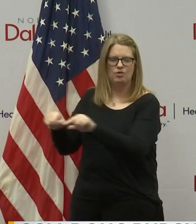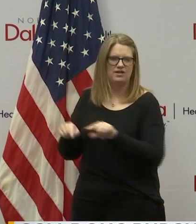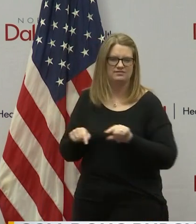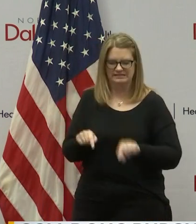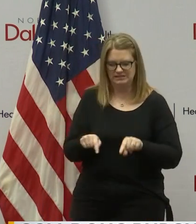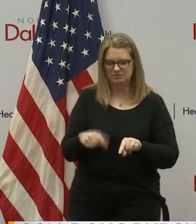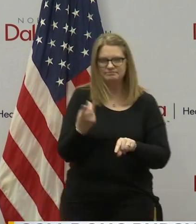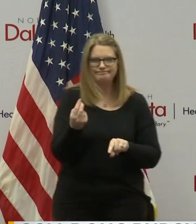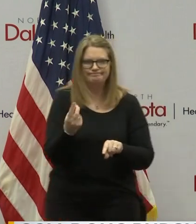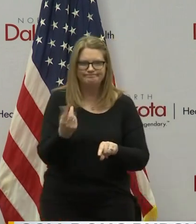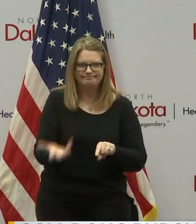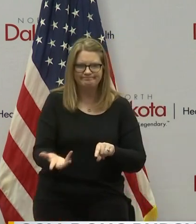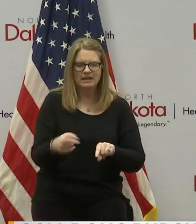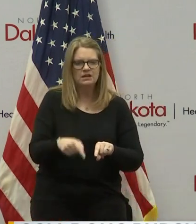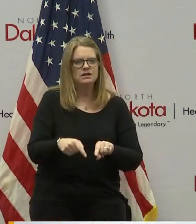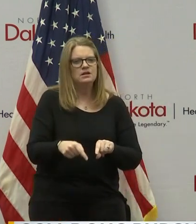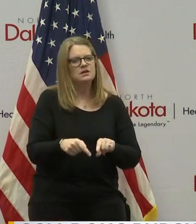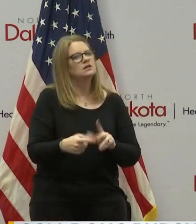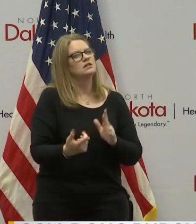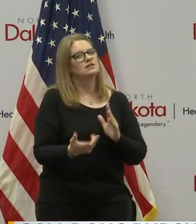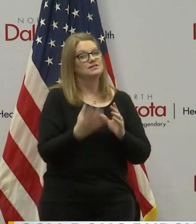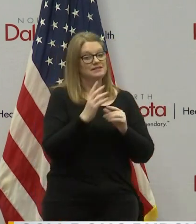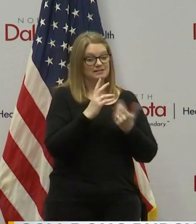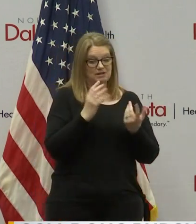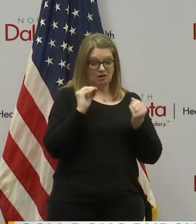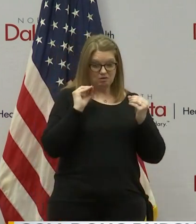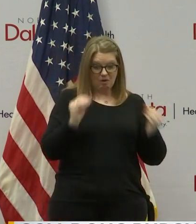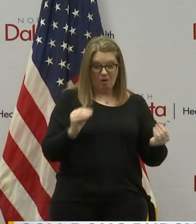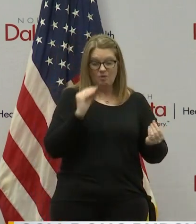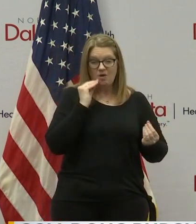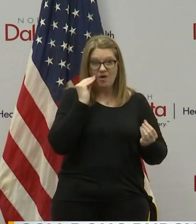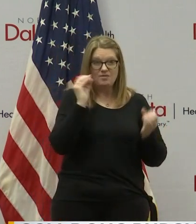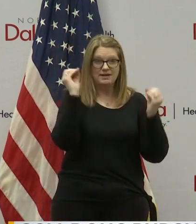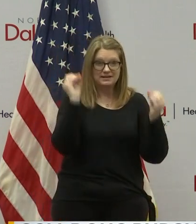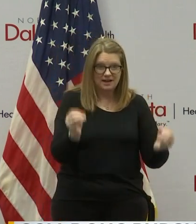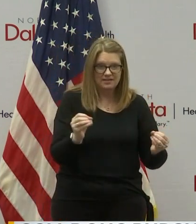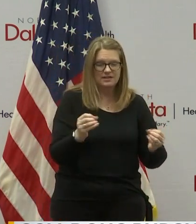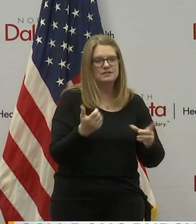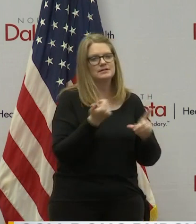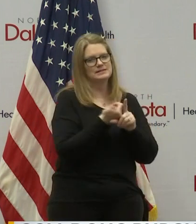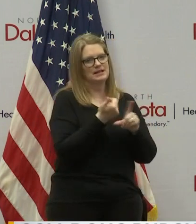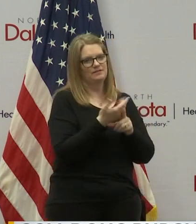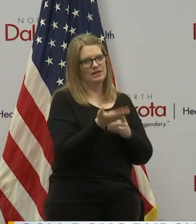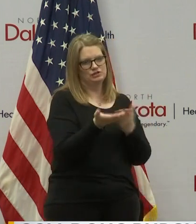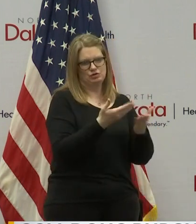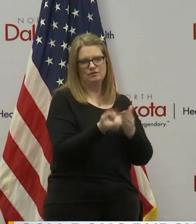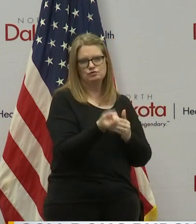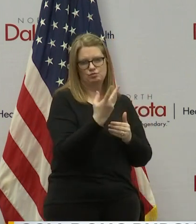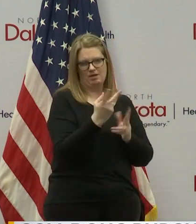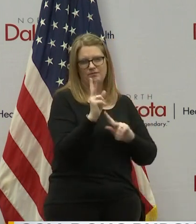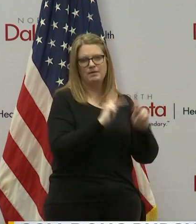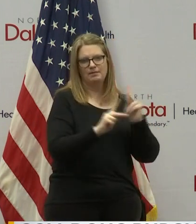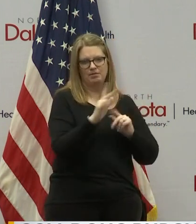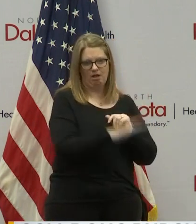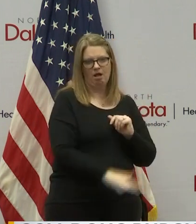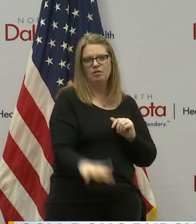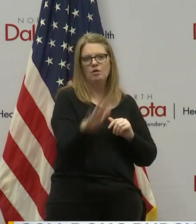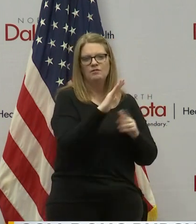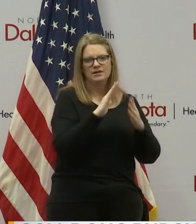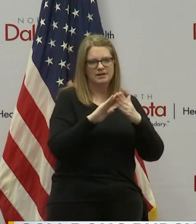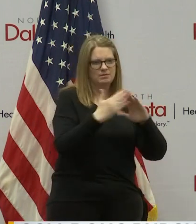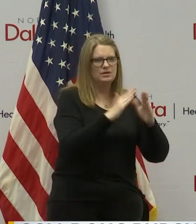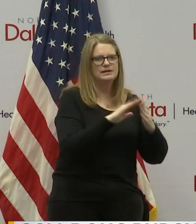serving those with truly nowhere else to go, is serving 12 people across communities in North Dakota.